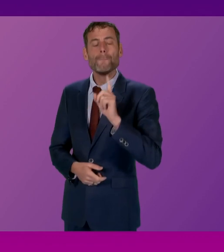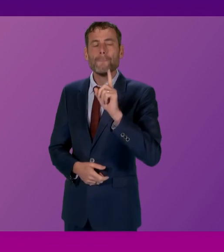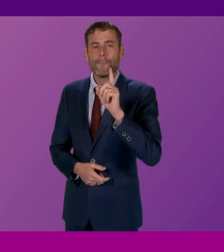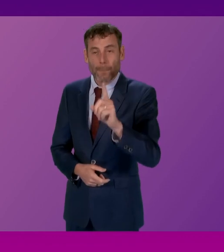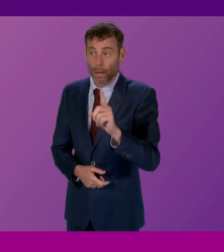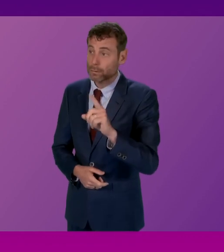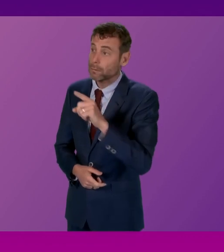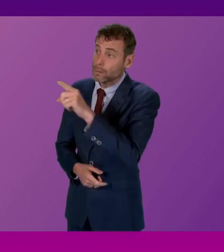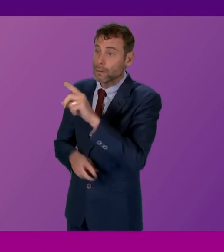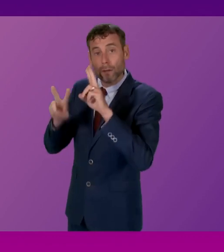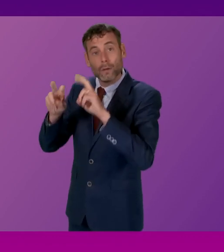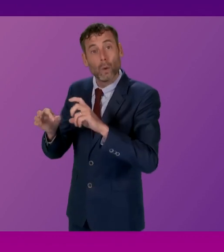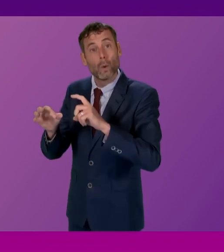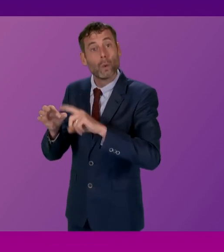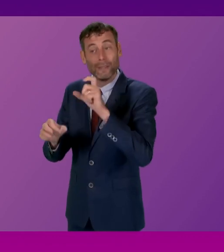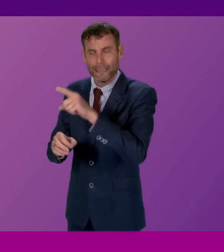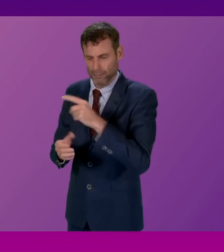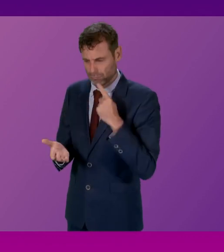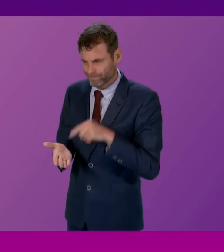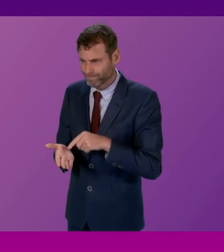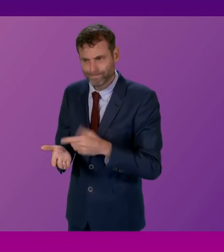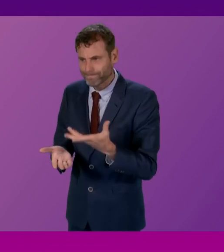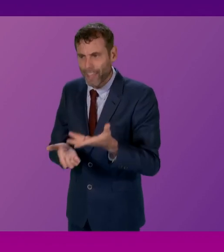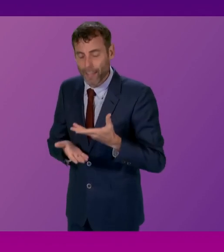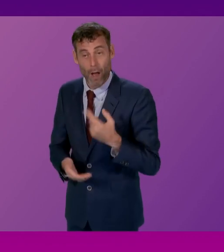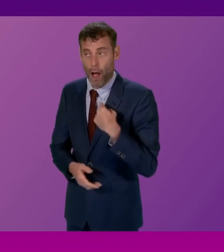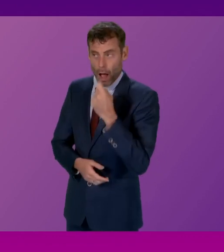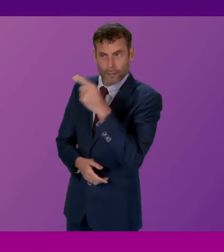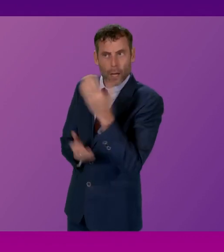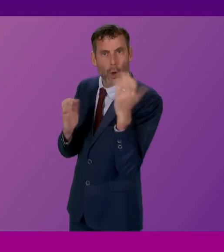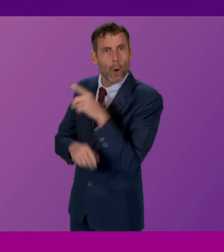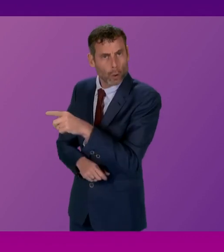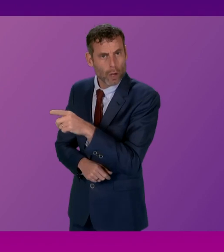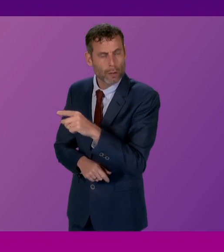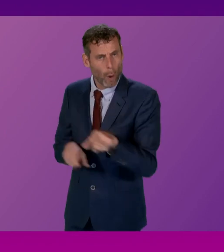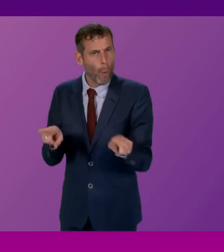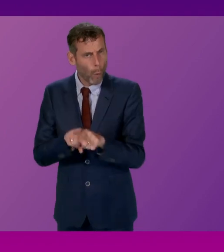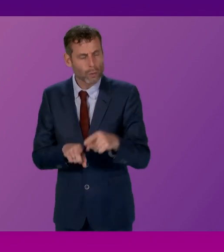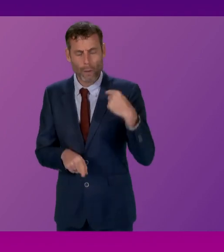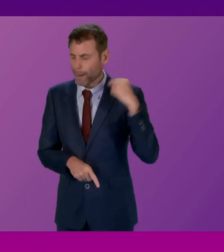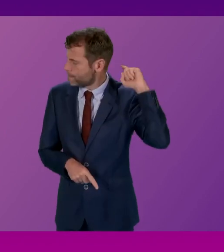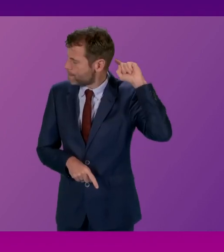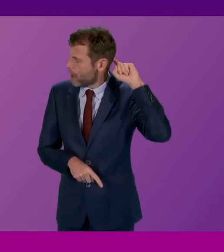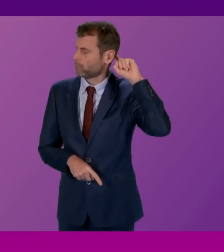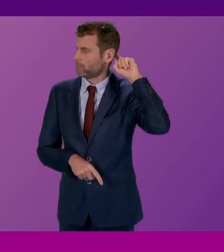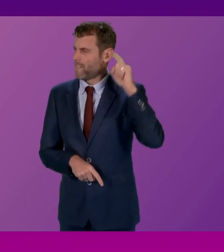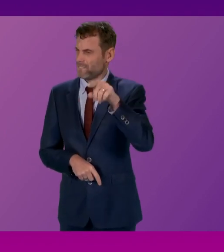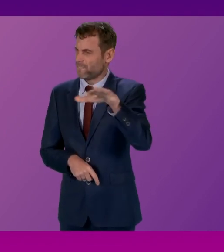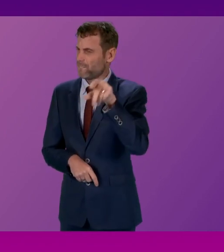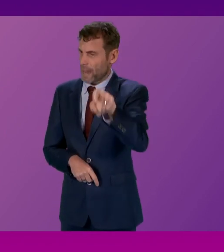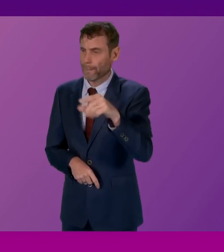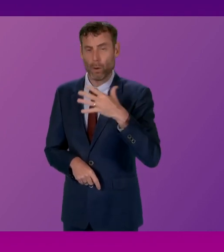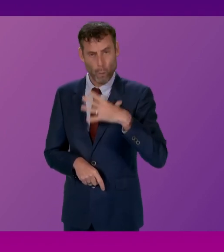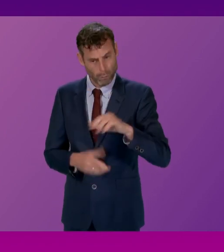concerns that have been raised and can give an absolute assurance to the families listening, particularly those families that have been bereaved by COVID, where we hold any relevant